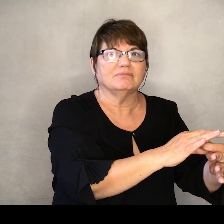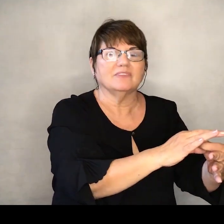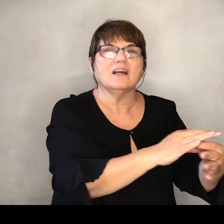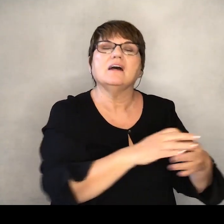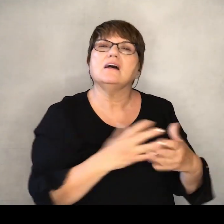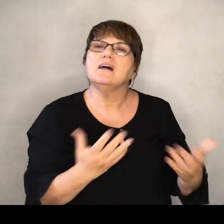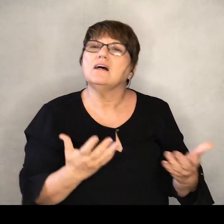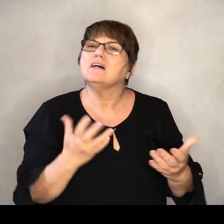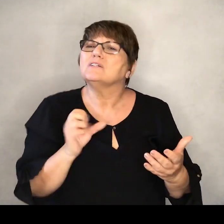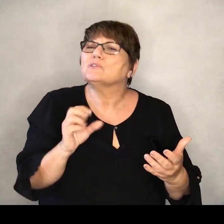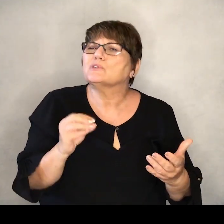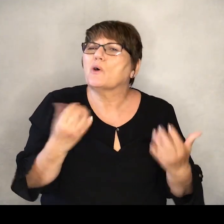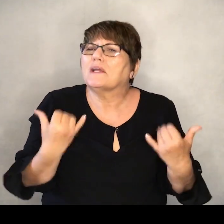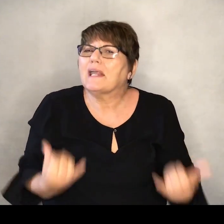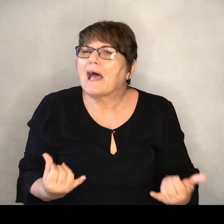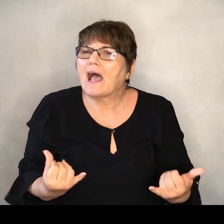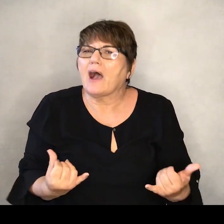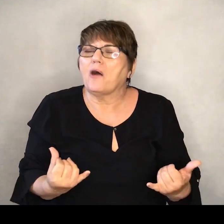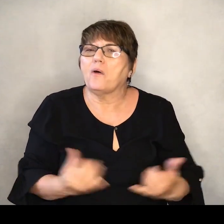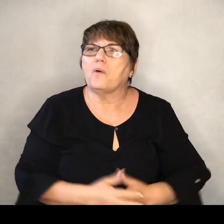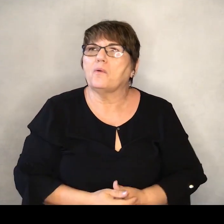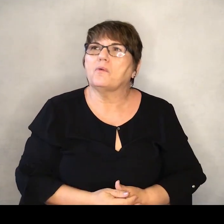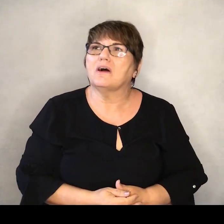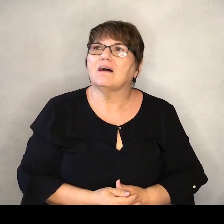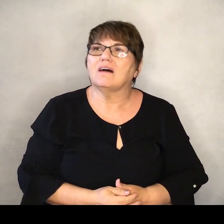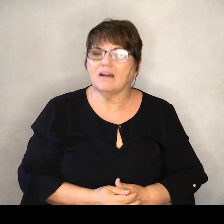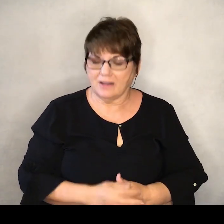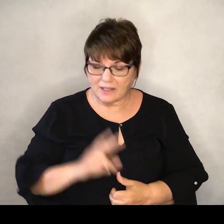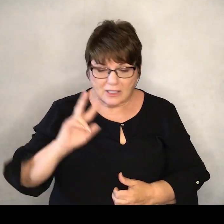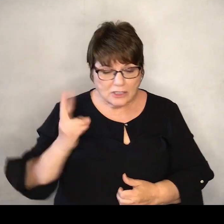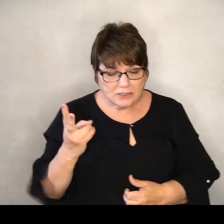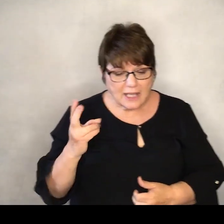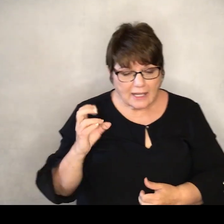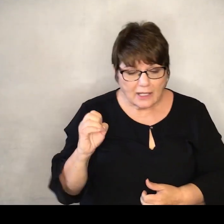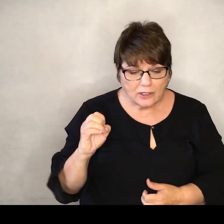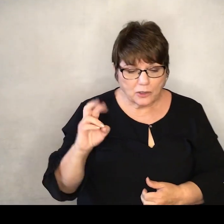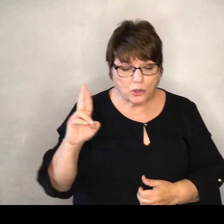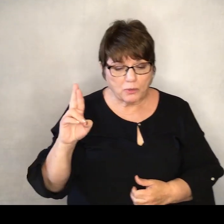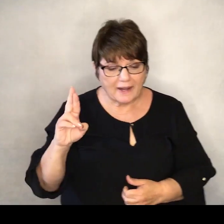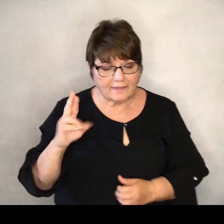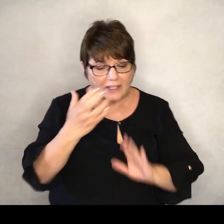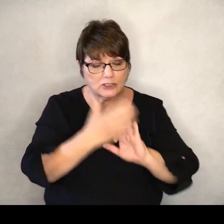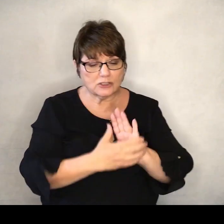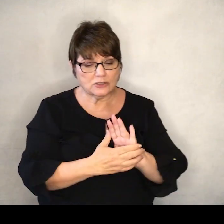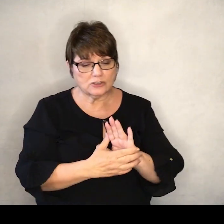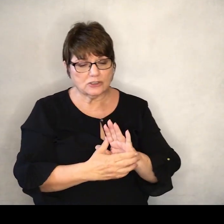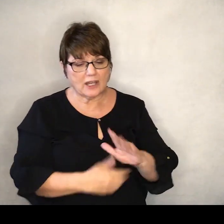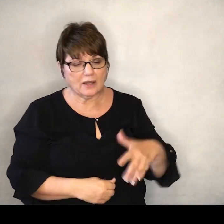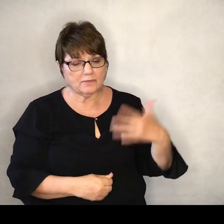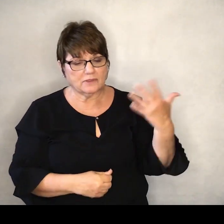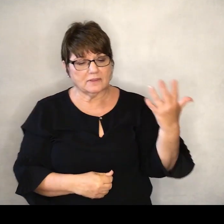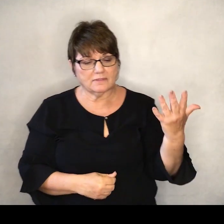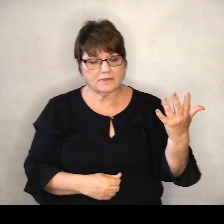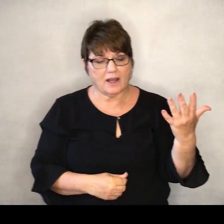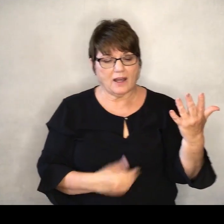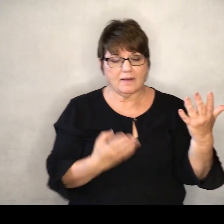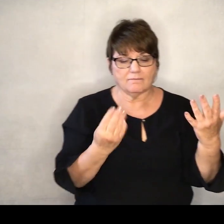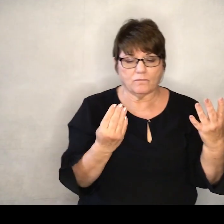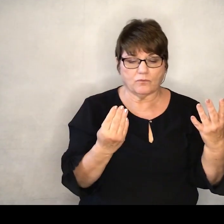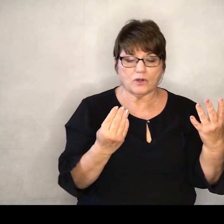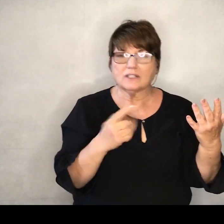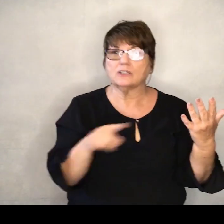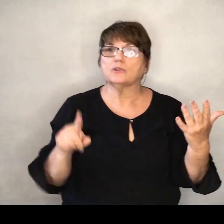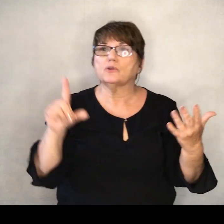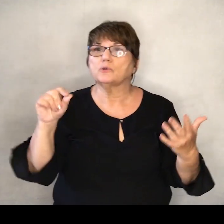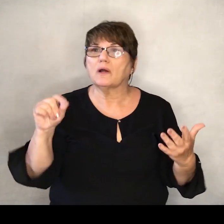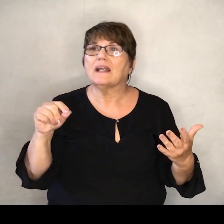I want to take a look now at 2 Corinthians. We're going to look at chapter 5 verses 14 to 20. This